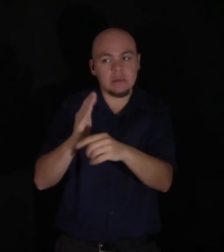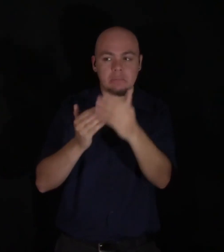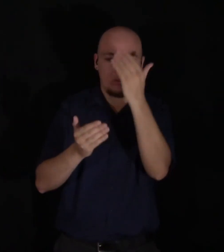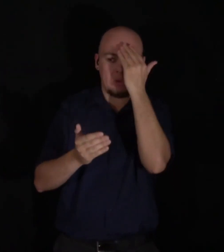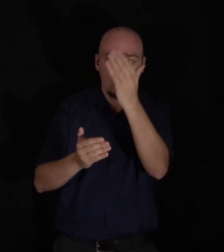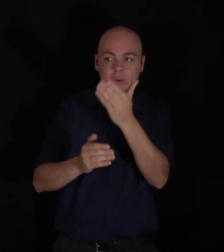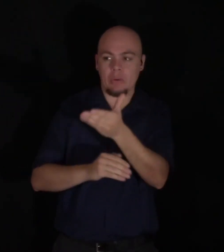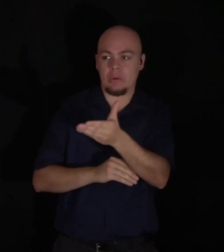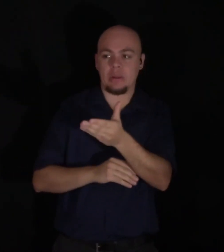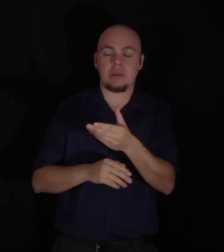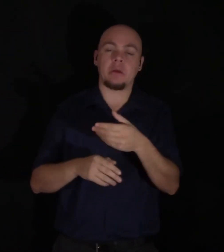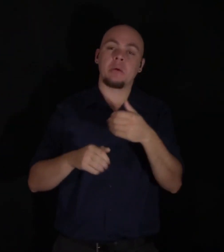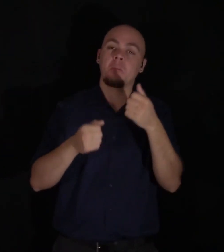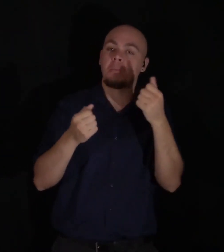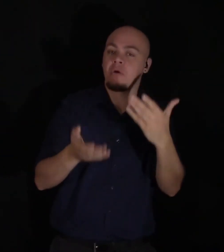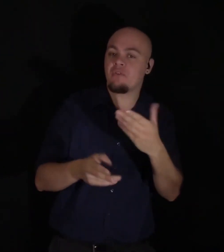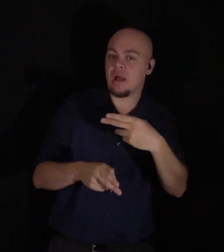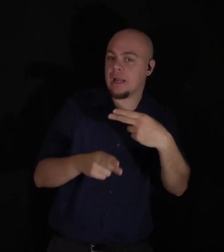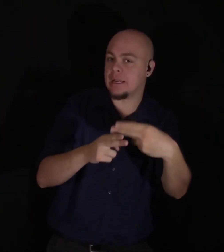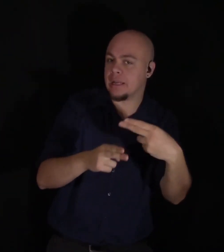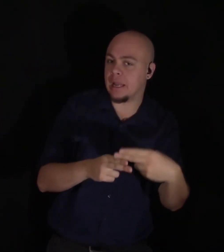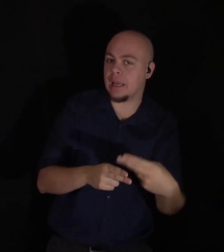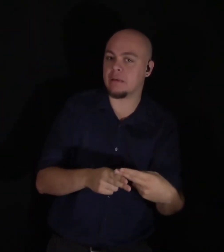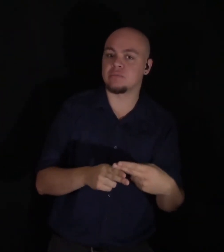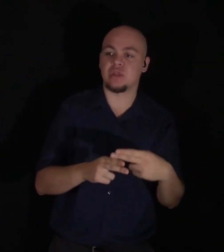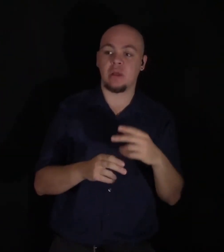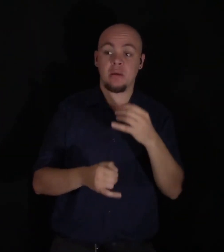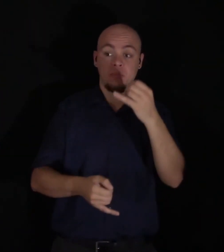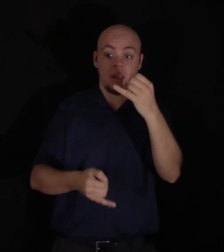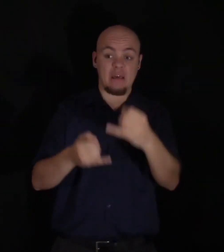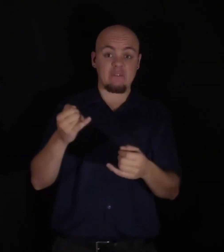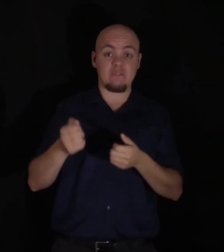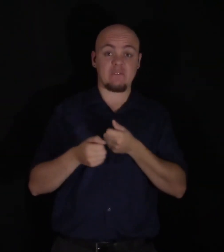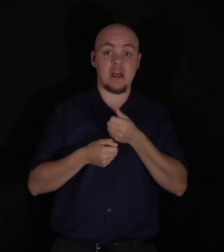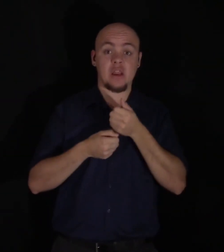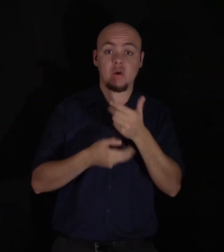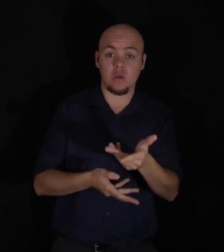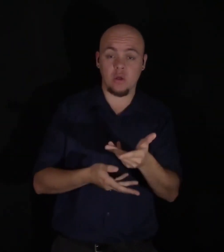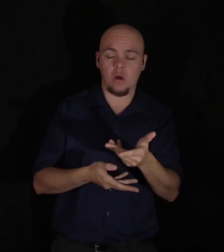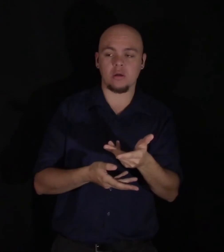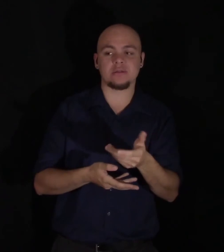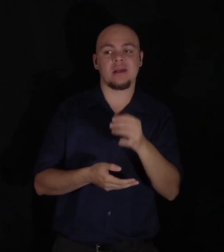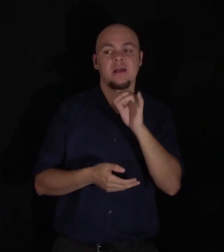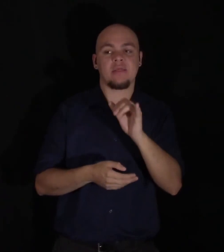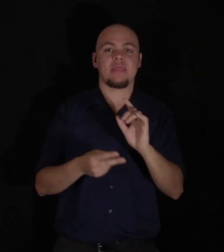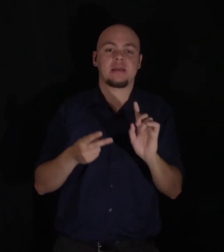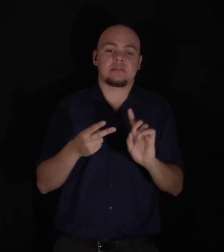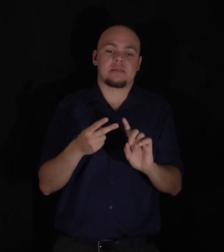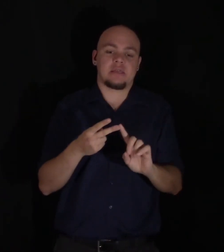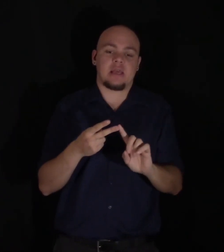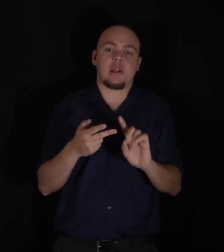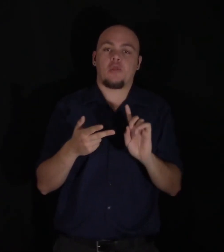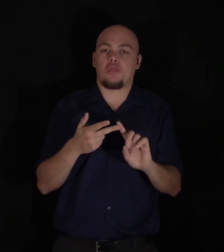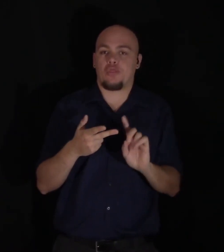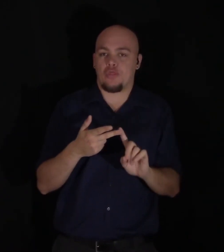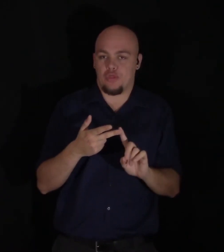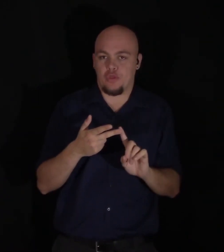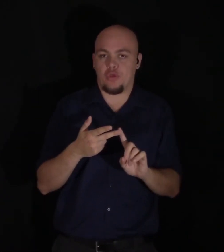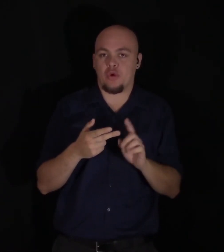give names, but, not to speak of a final cause, causes in their secondary and tertiary grades were utterly unknown to him.